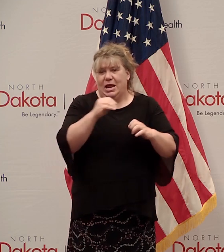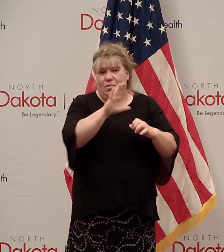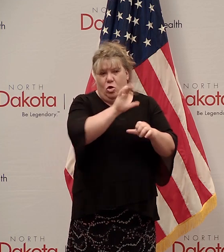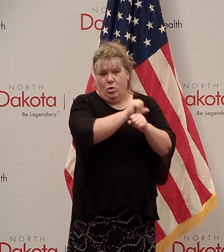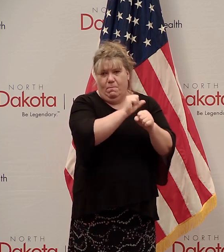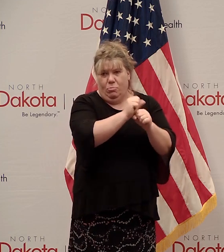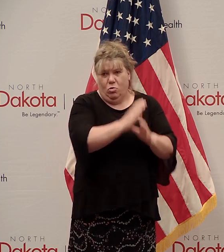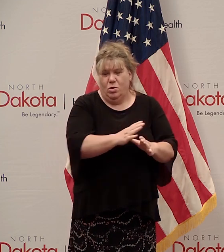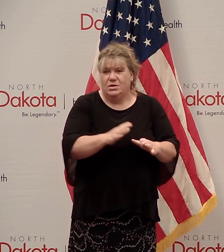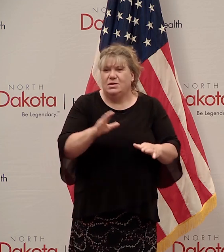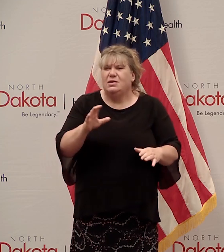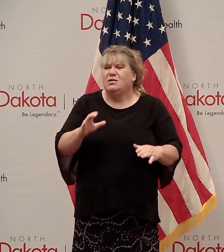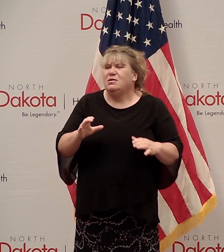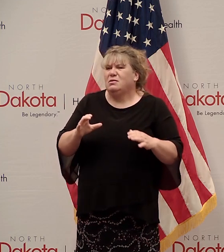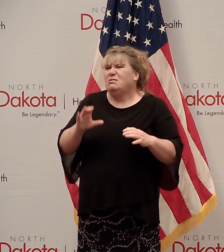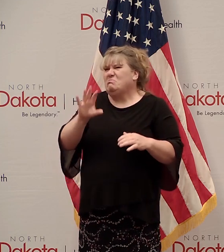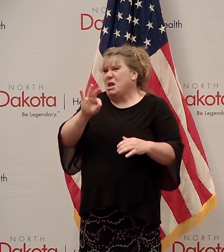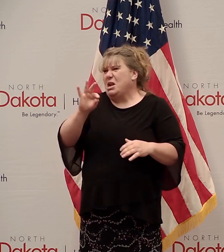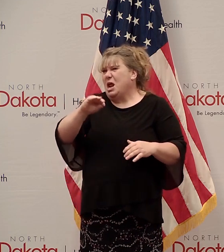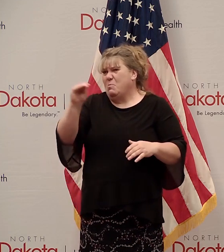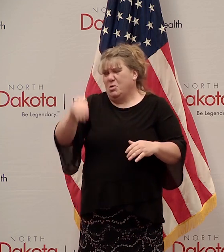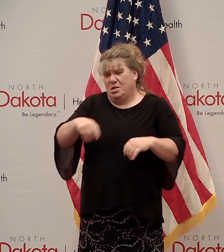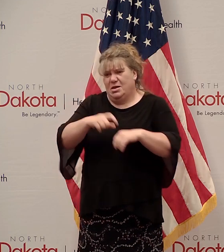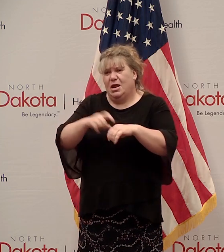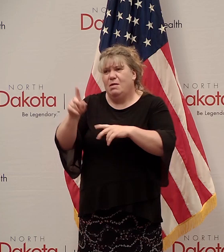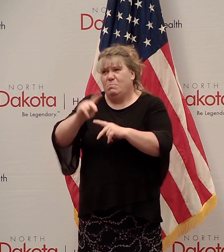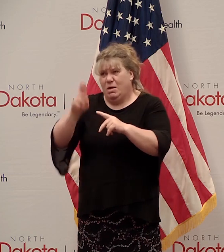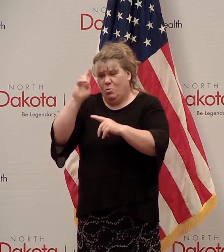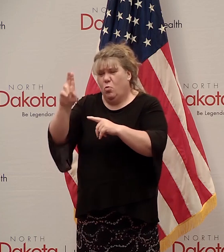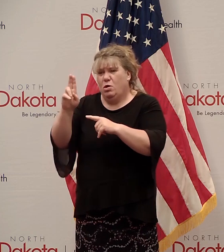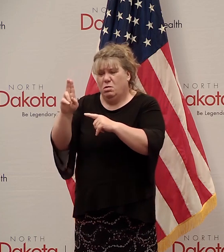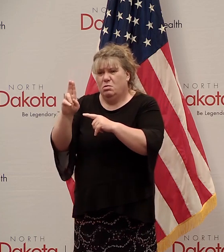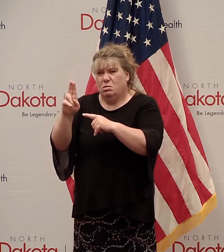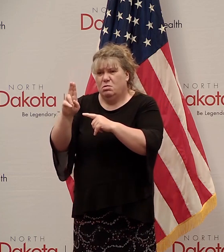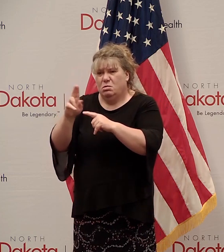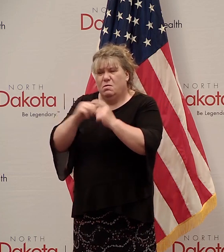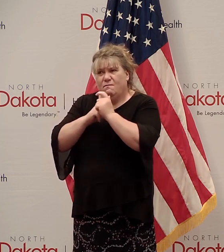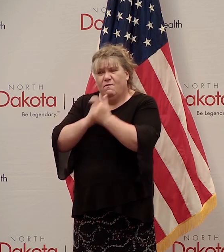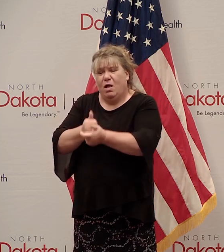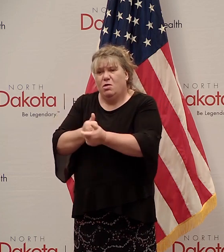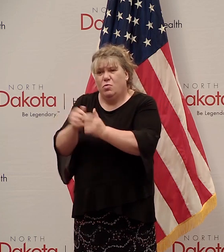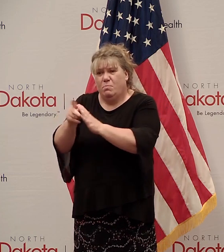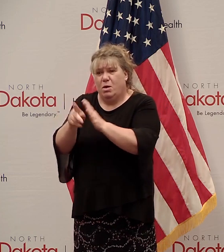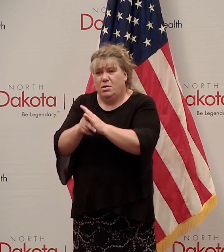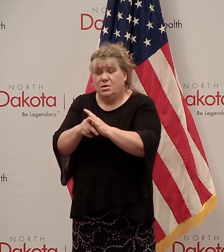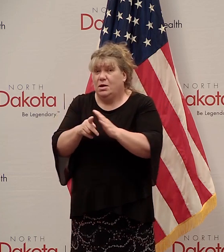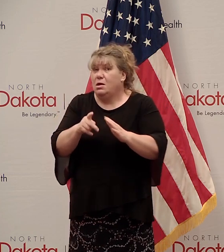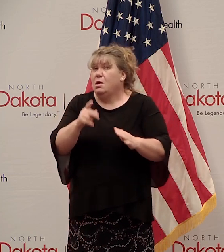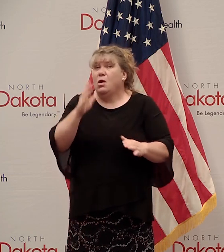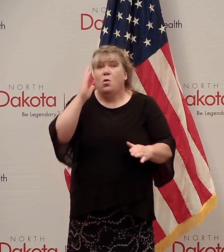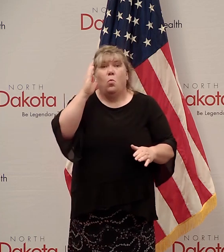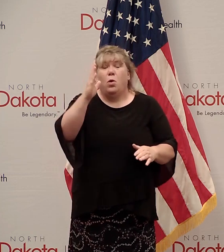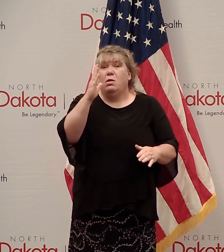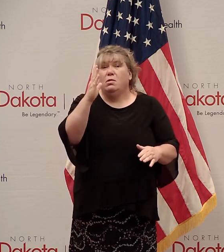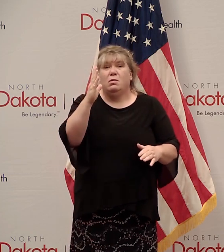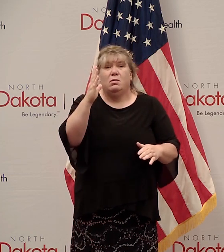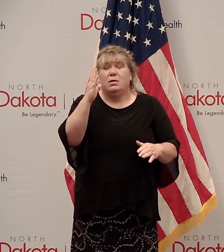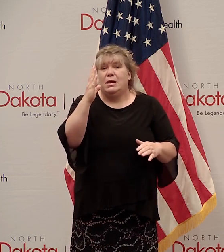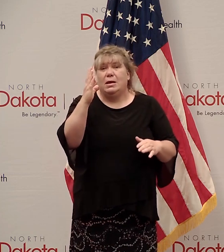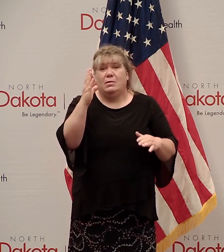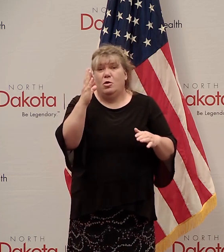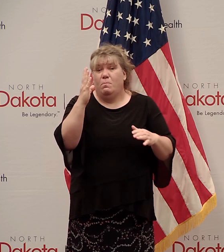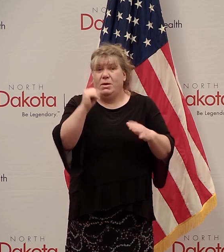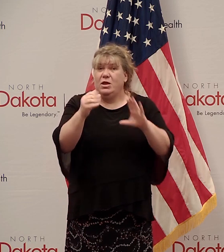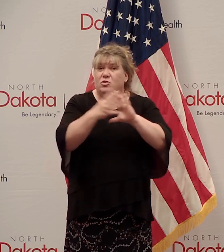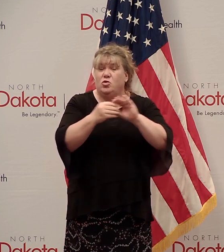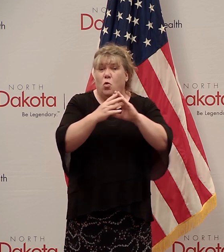and like I said, 99% of the cases that'll happen. Will there be a new story or two about, you know, beautiful weekend and some crowd that shows up one place?